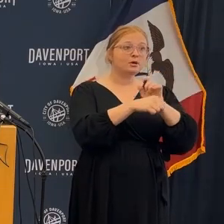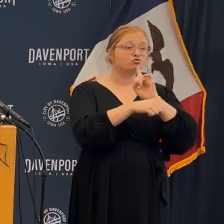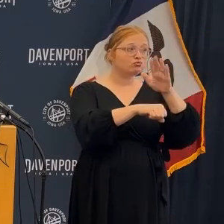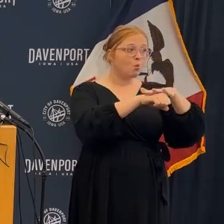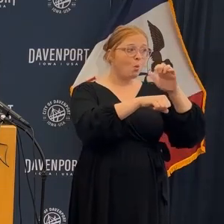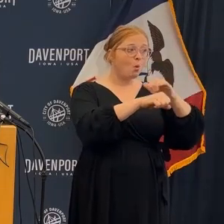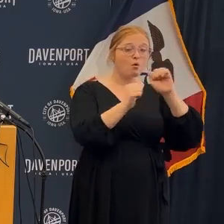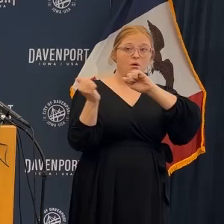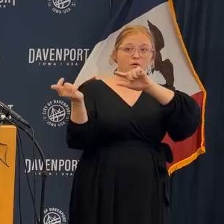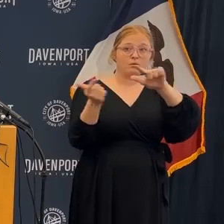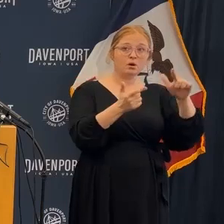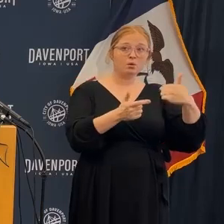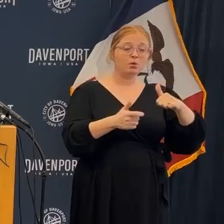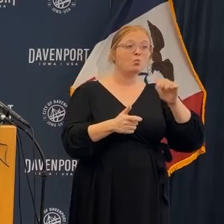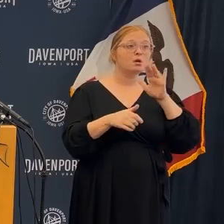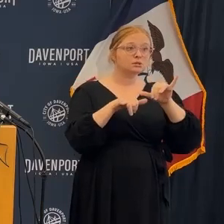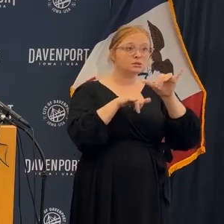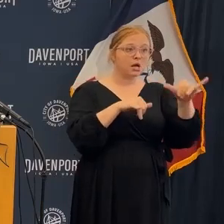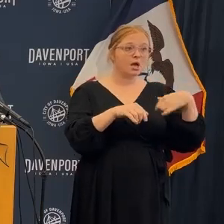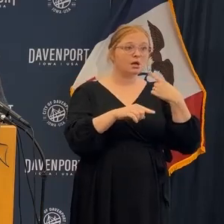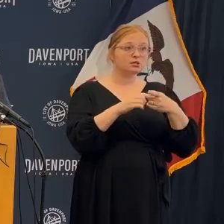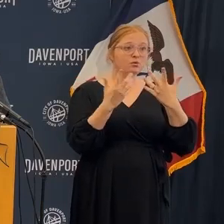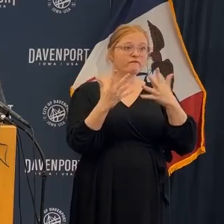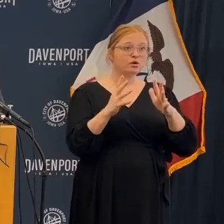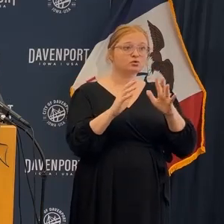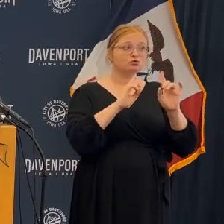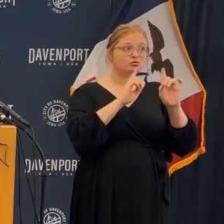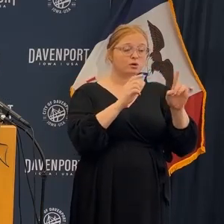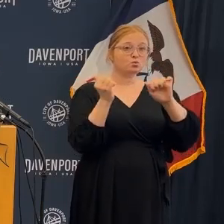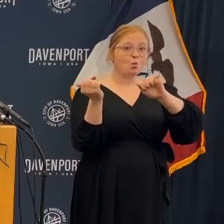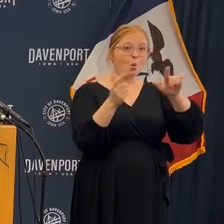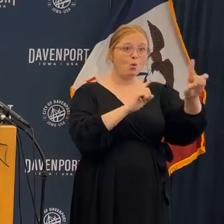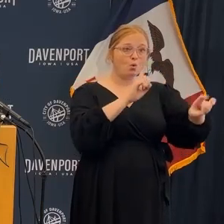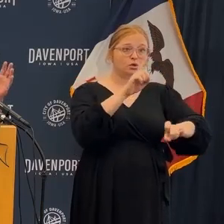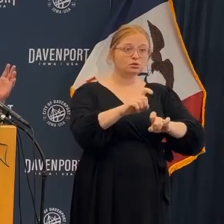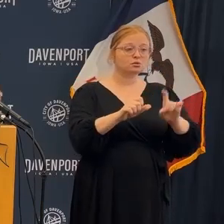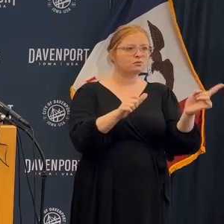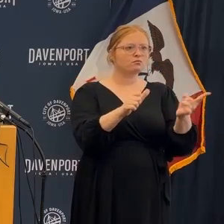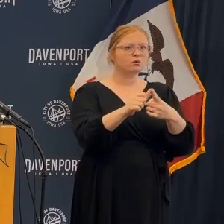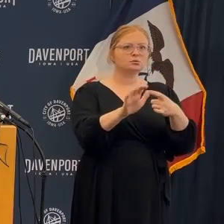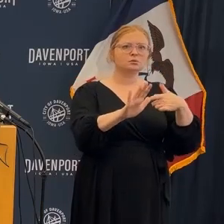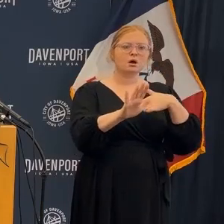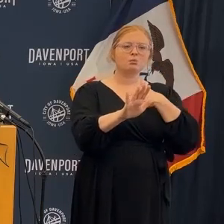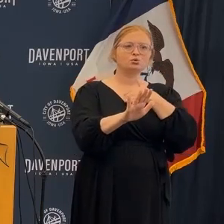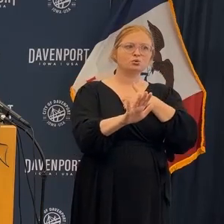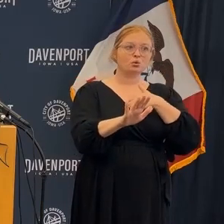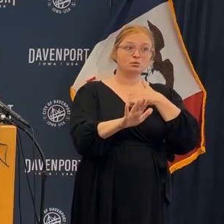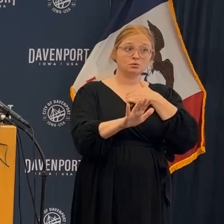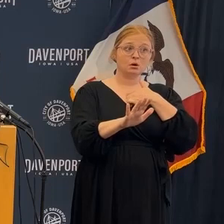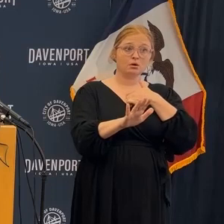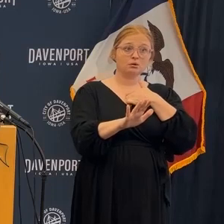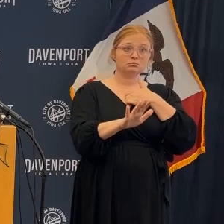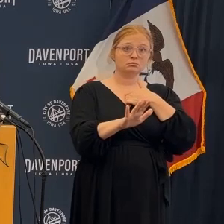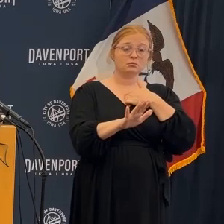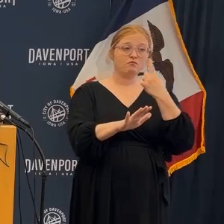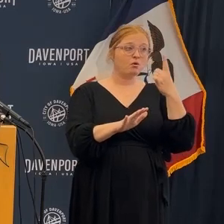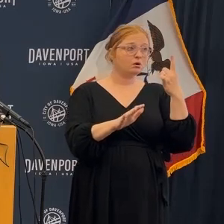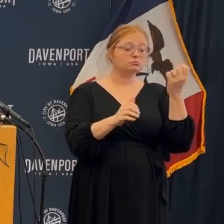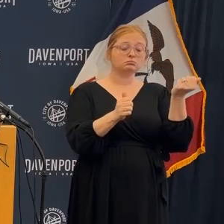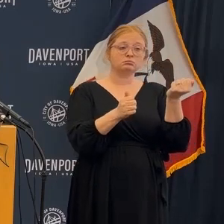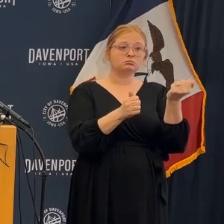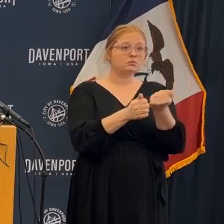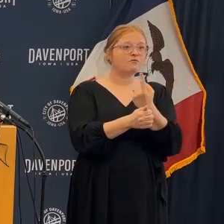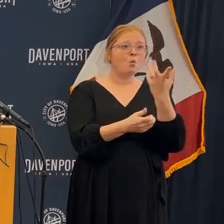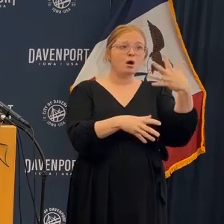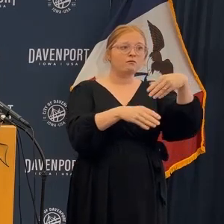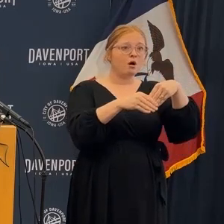I get everybody, okay? We won't leave until we get everybody, okay? So first, I'm so sorry for all involved,